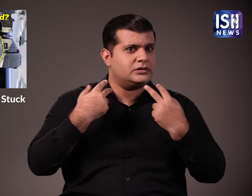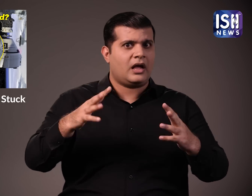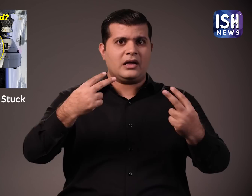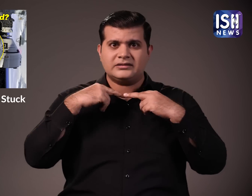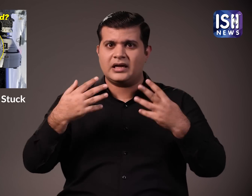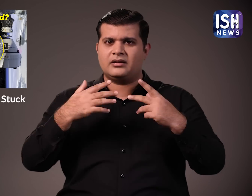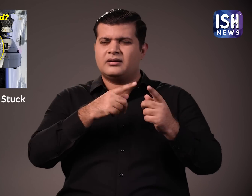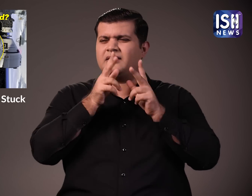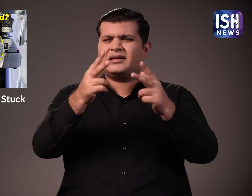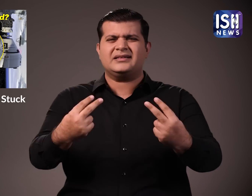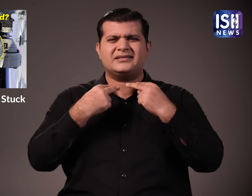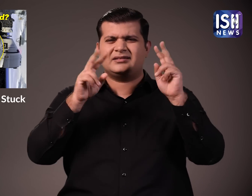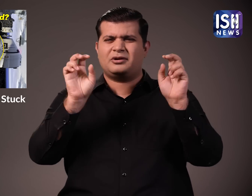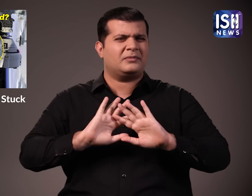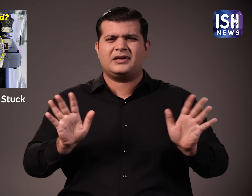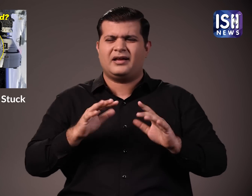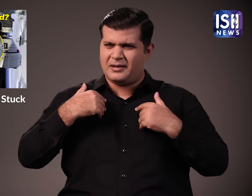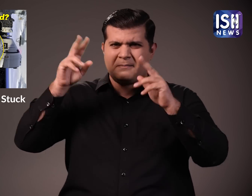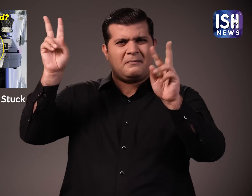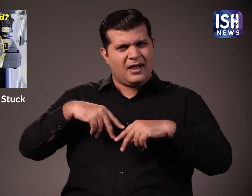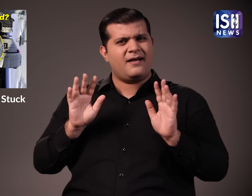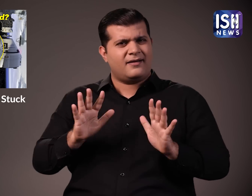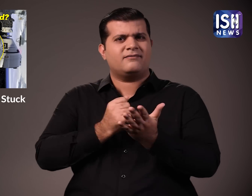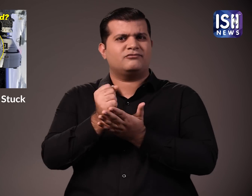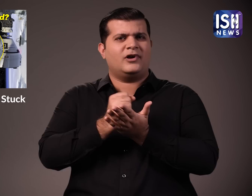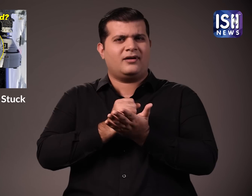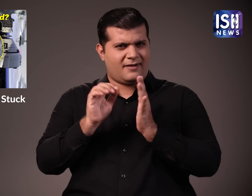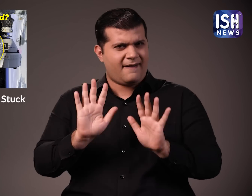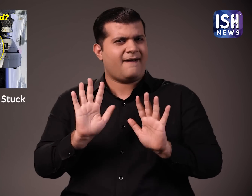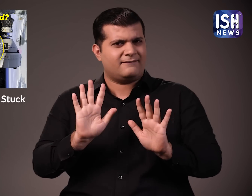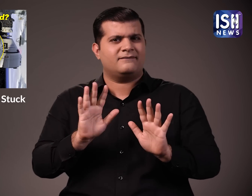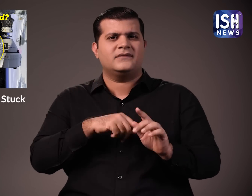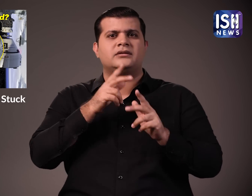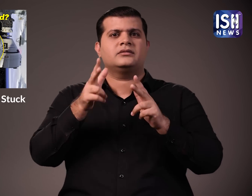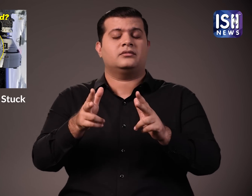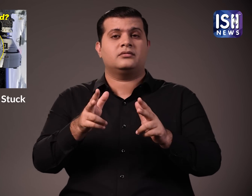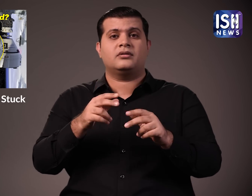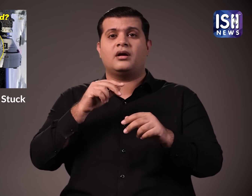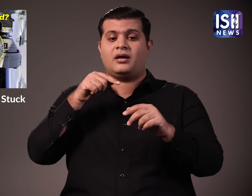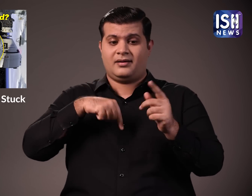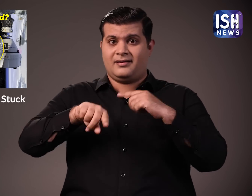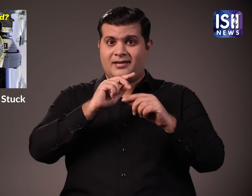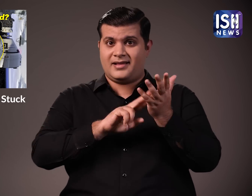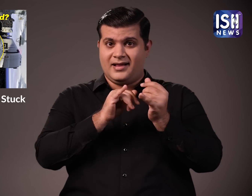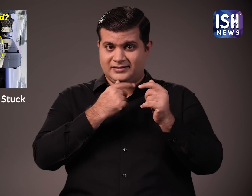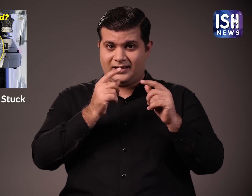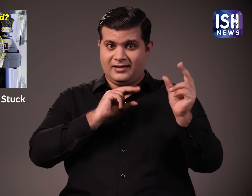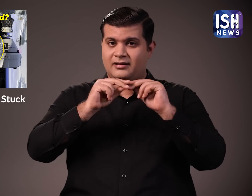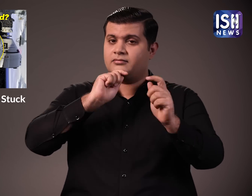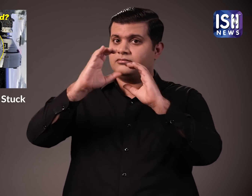So media reports say that the astronauts are stuck but NASA says that the astronauts are not stuck and efforts are being done